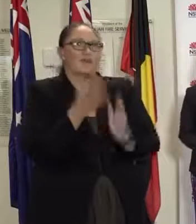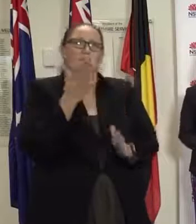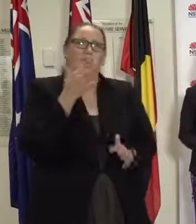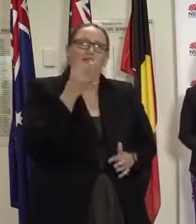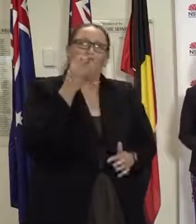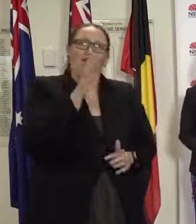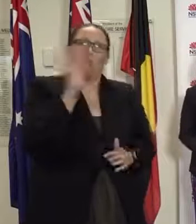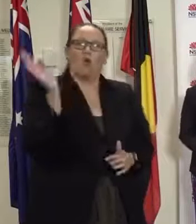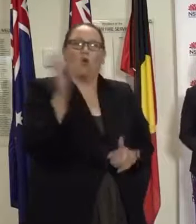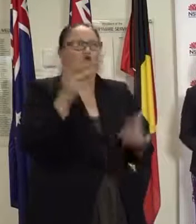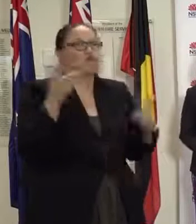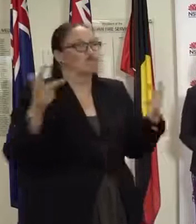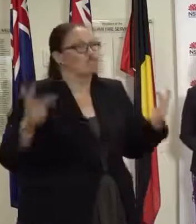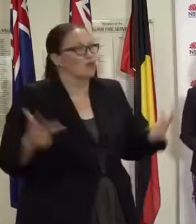and cafe owners and pubs...